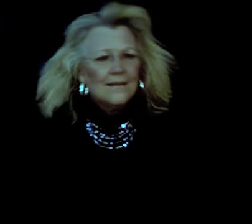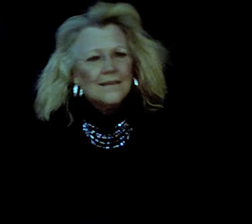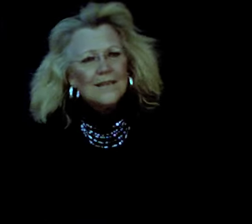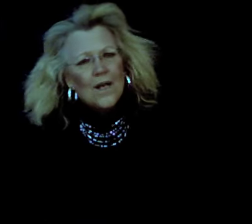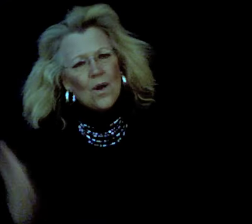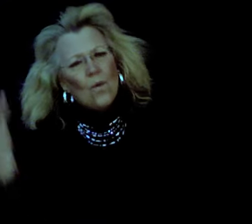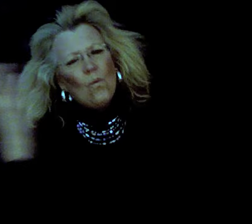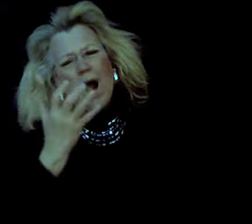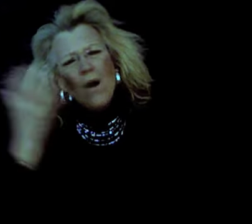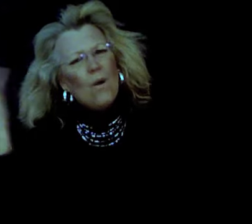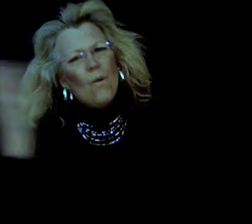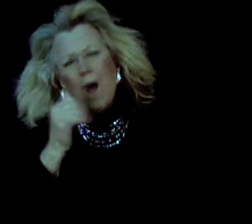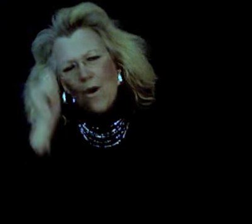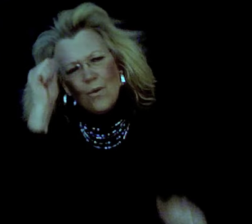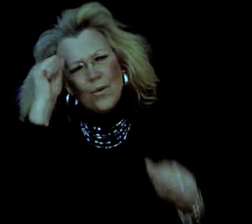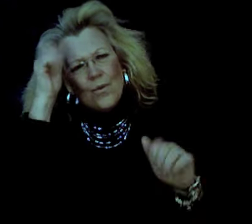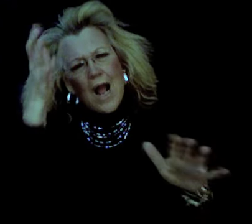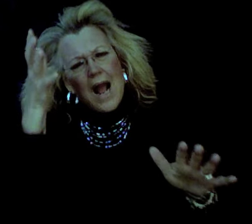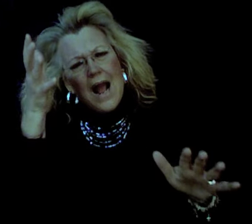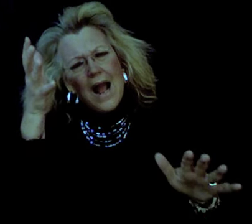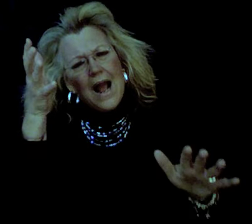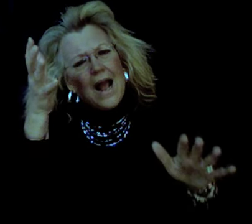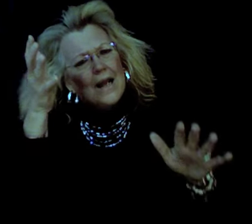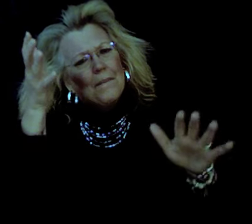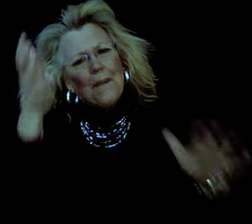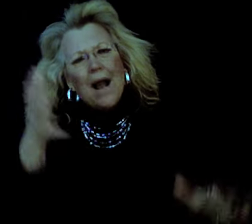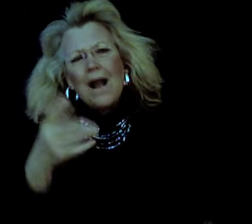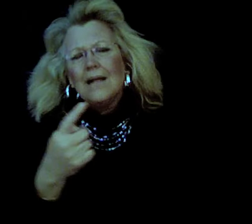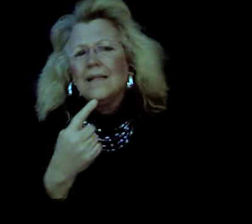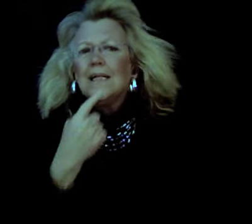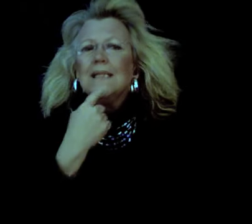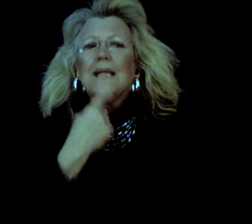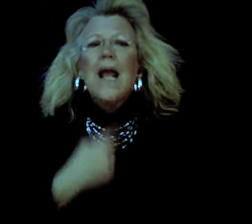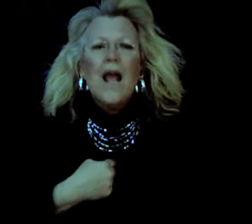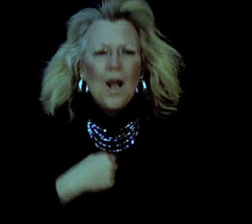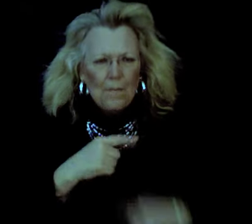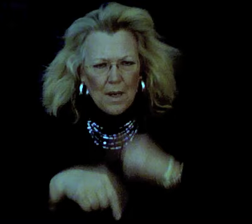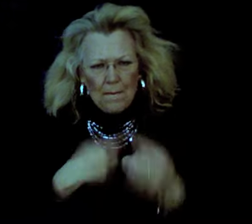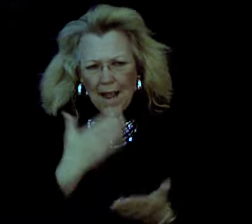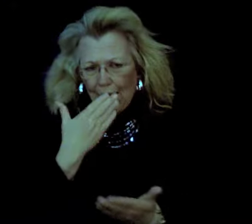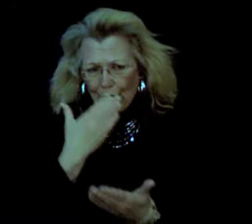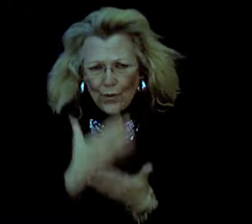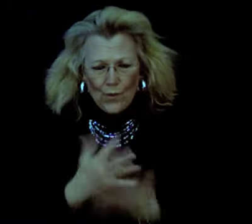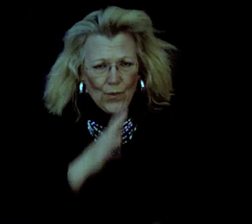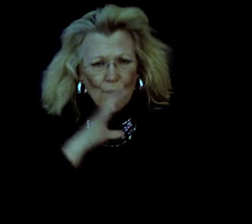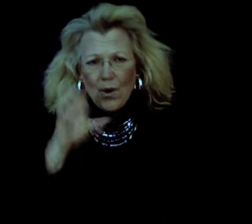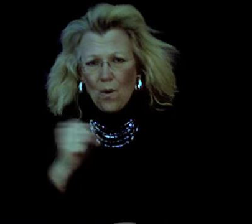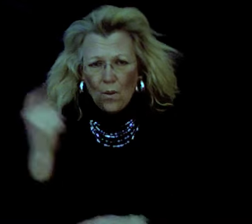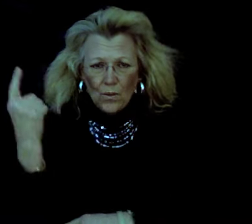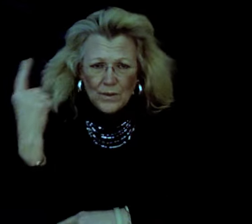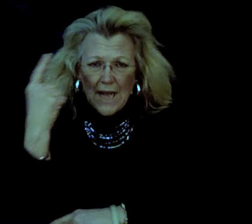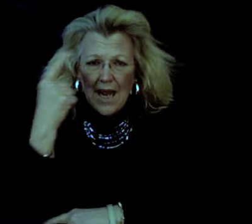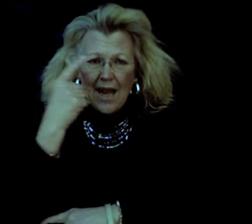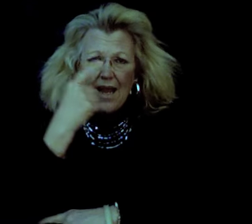Oh, oh, oh, Grandpa Tell me about the good old days